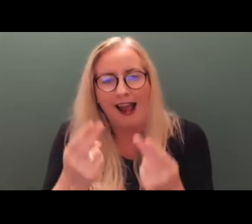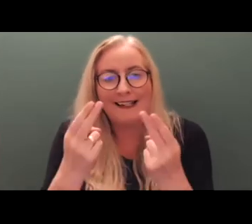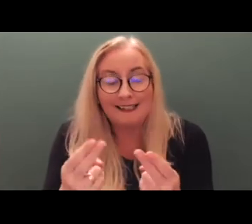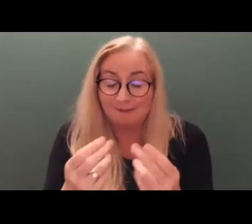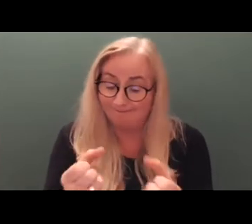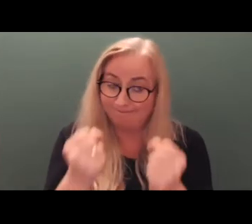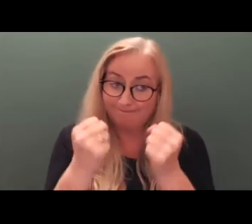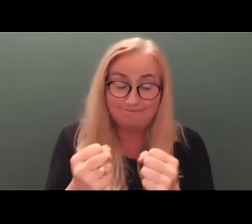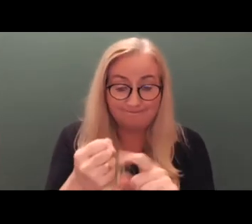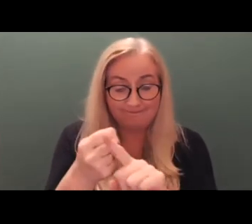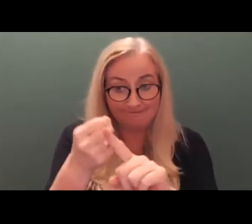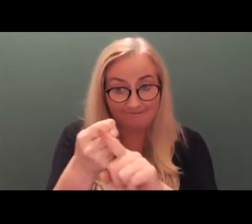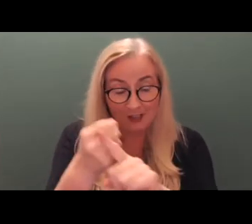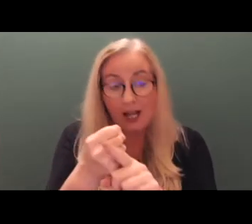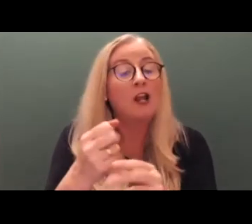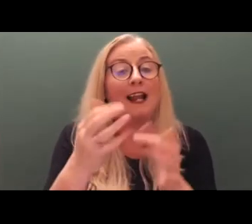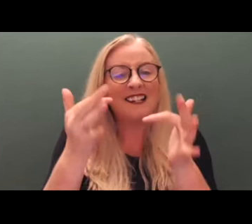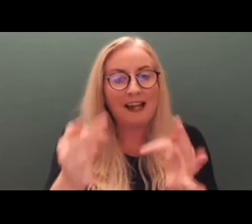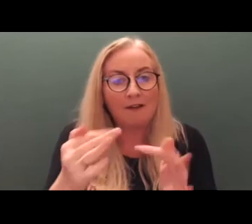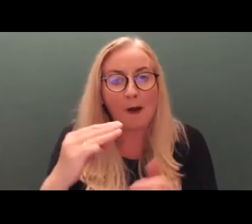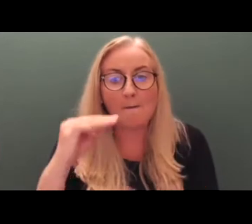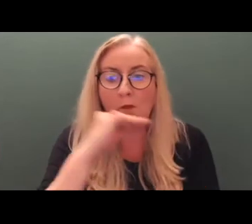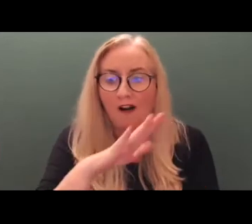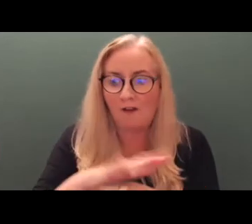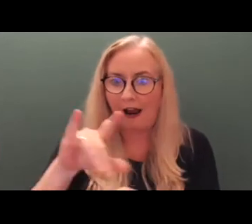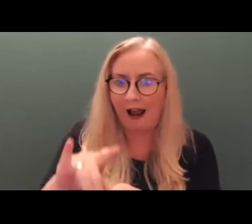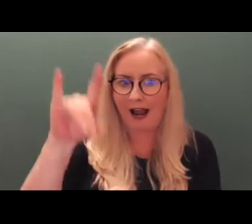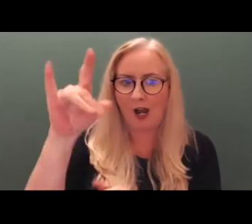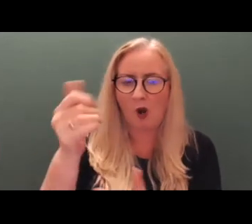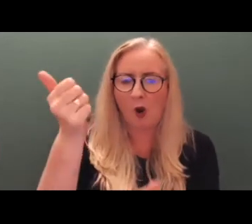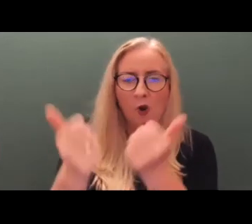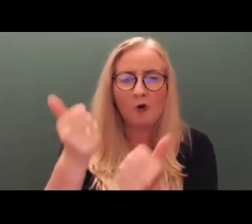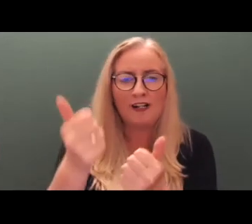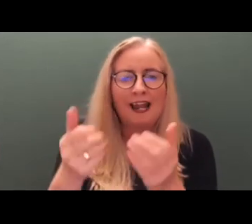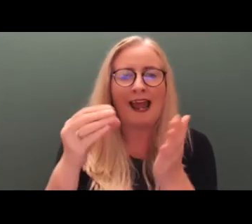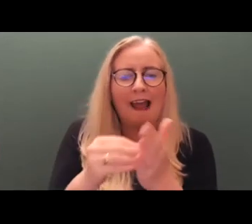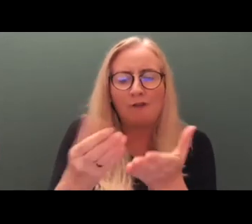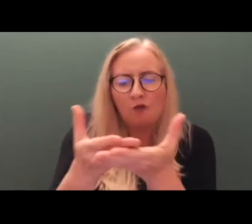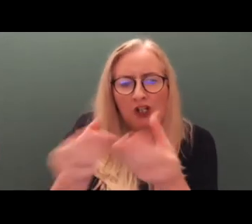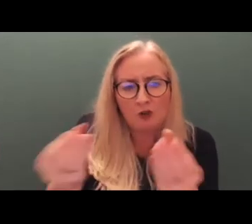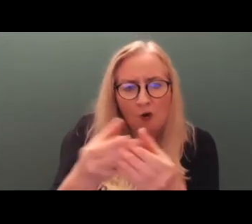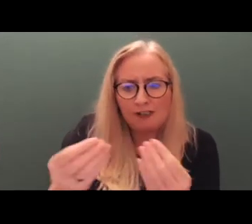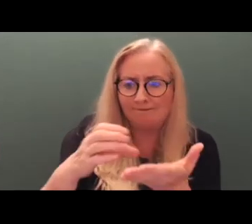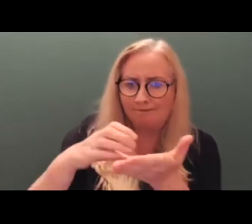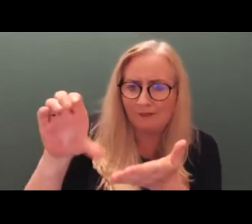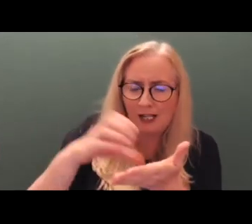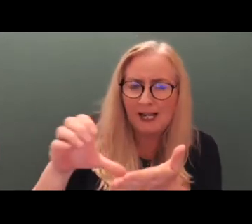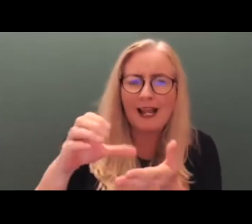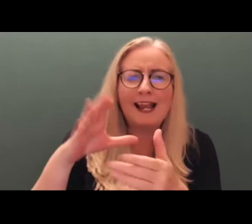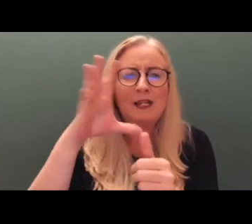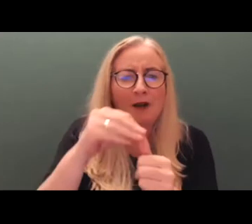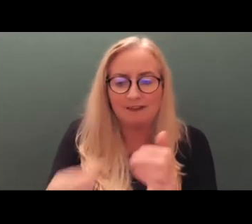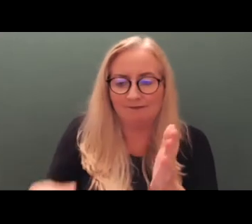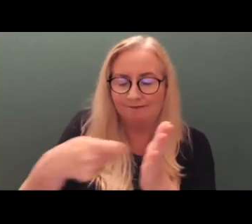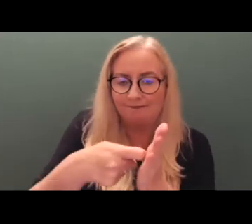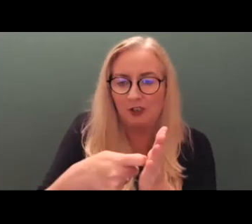how important it will be for the High Court to be given the resources, in particular, the additional judicial